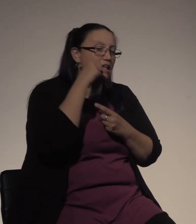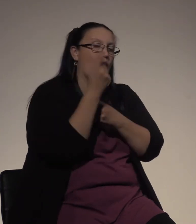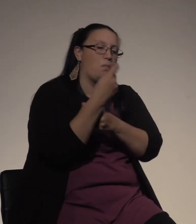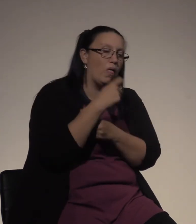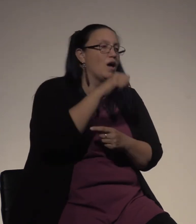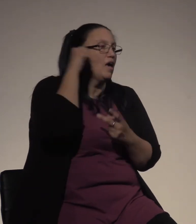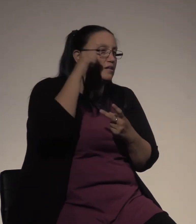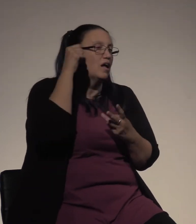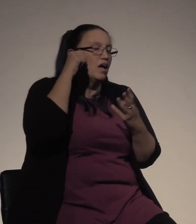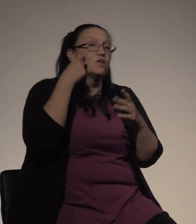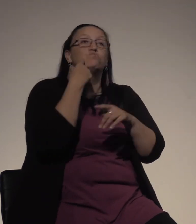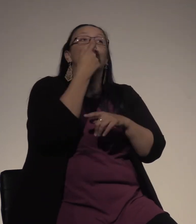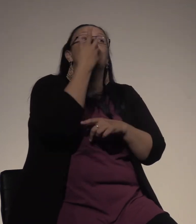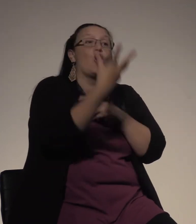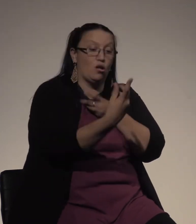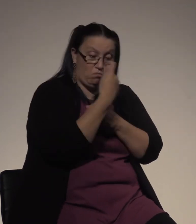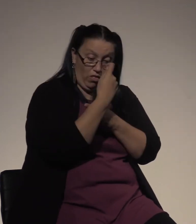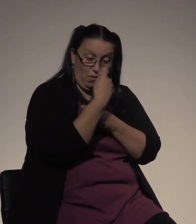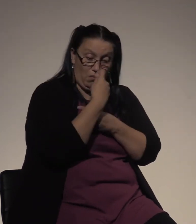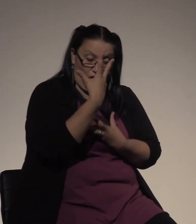and some of tomorrow's too.